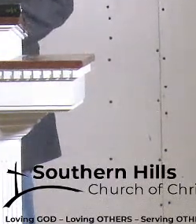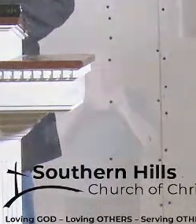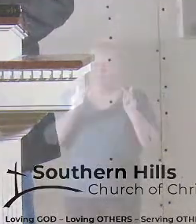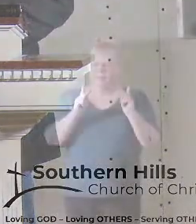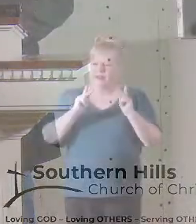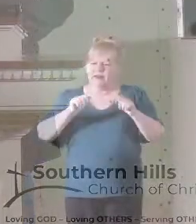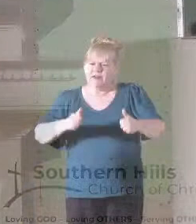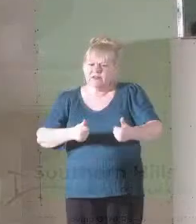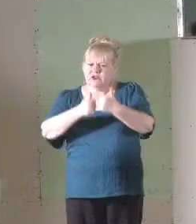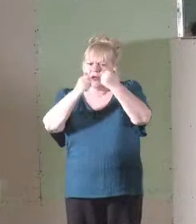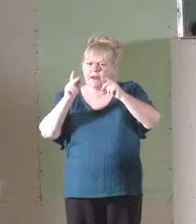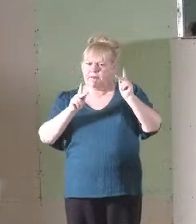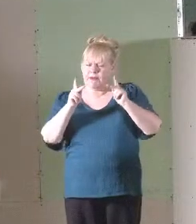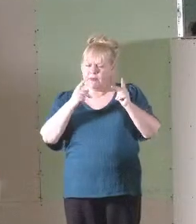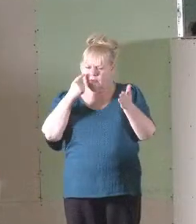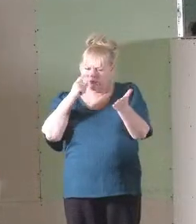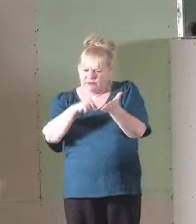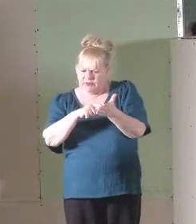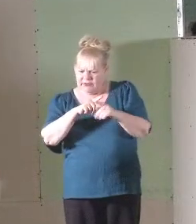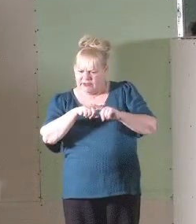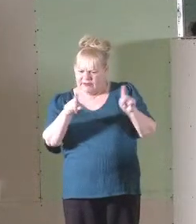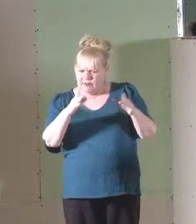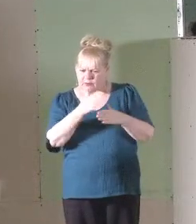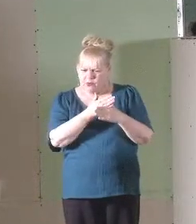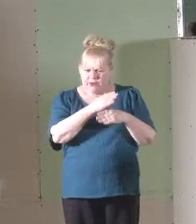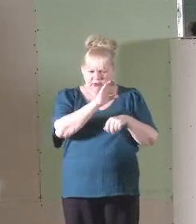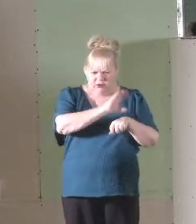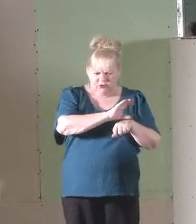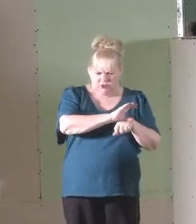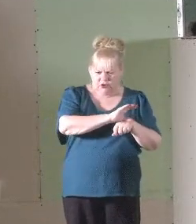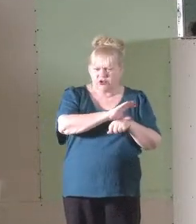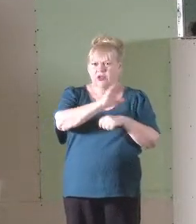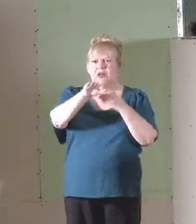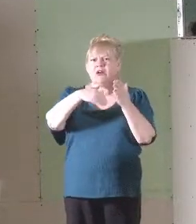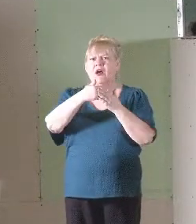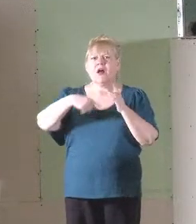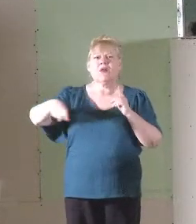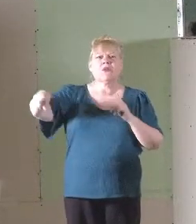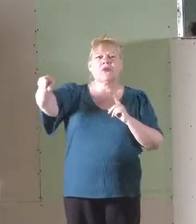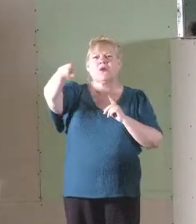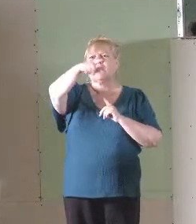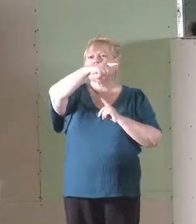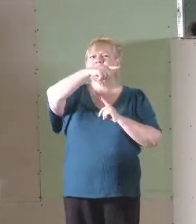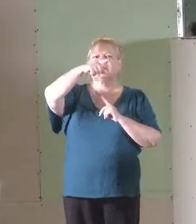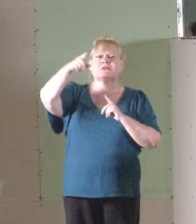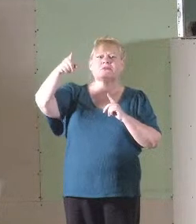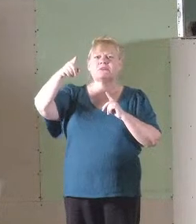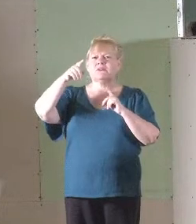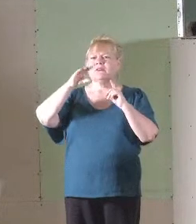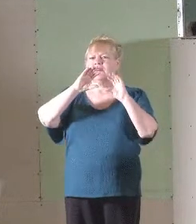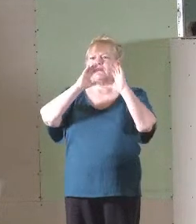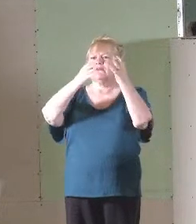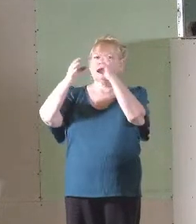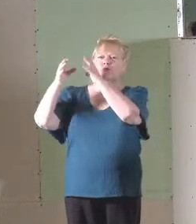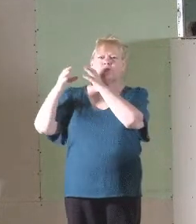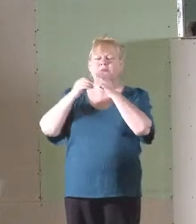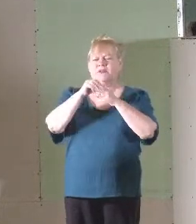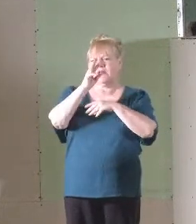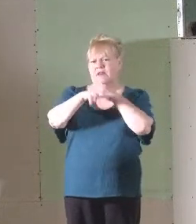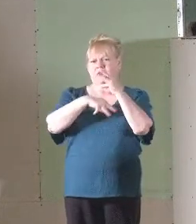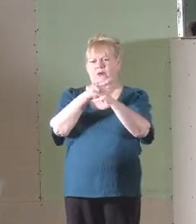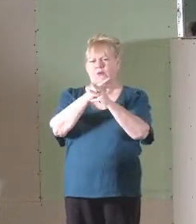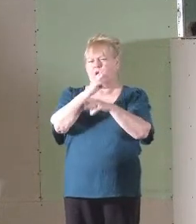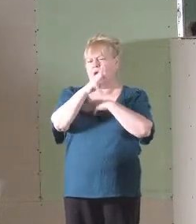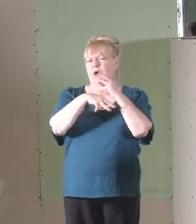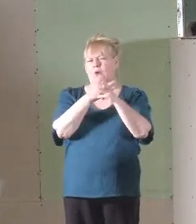hearers to differentiate between the church and all those other communities of the world. In a